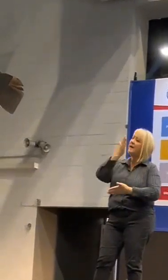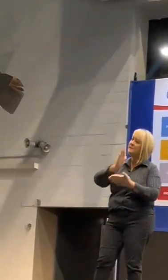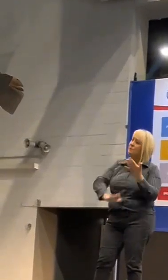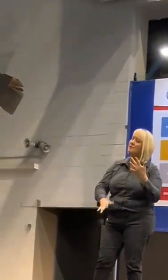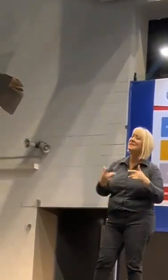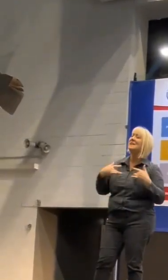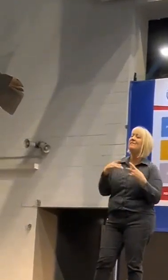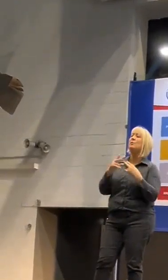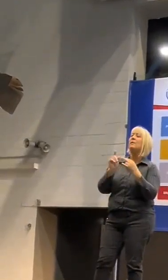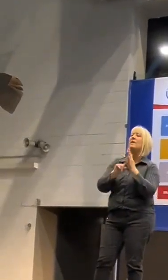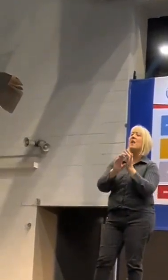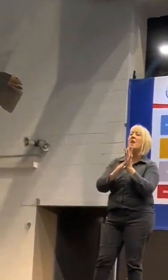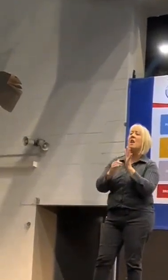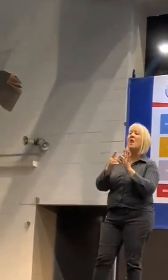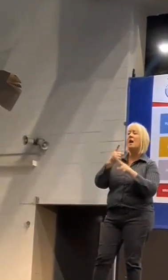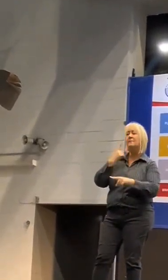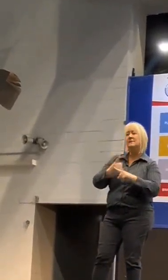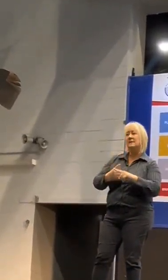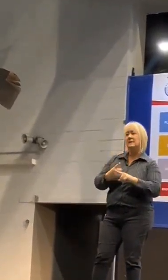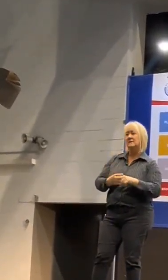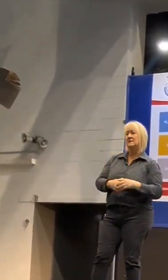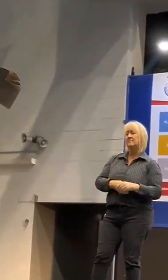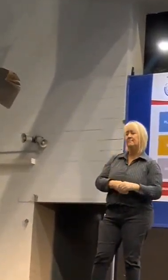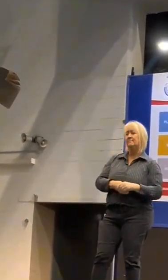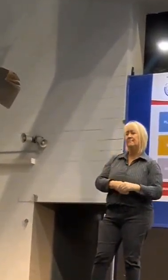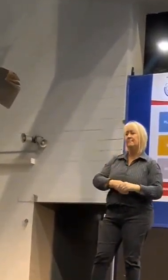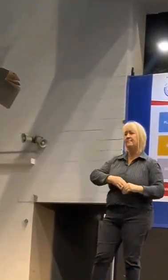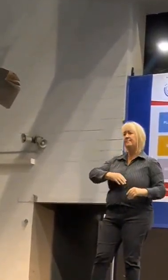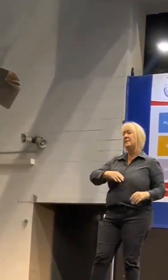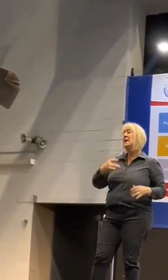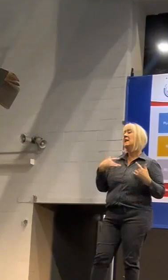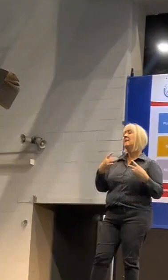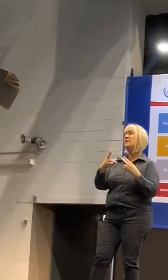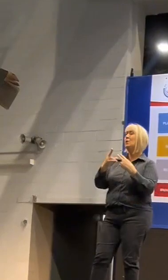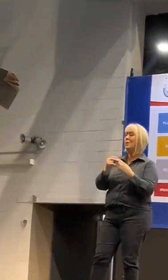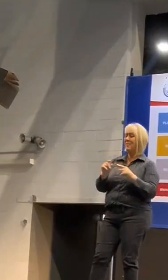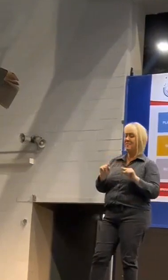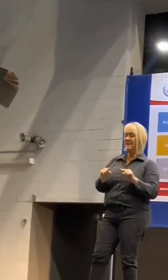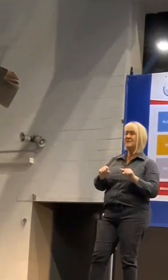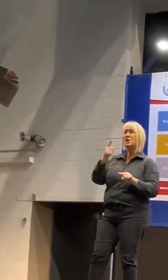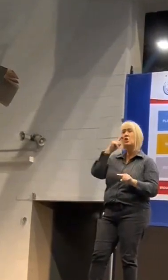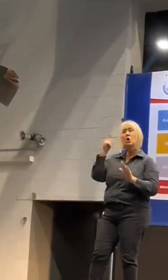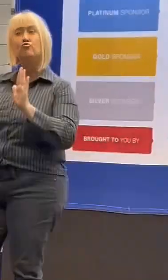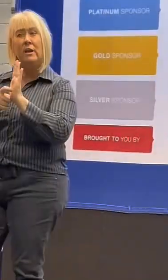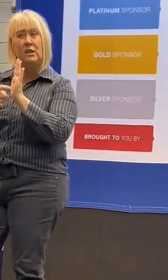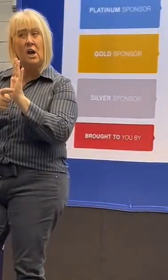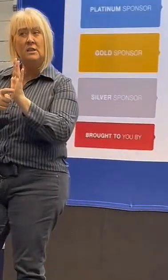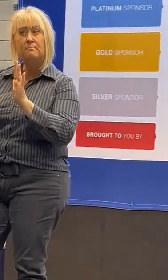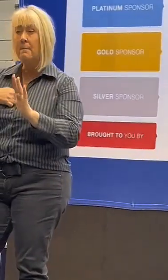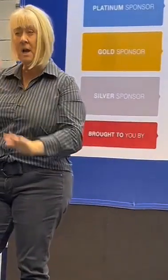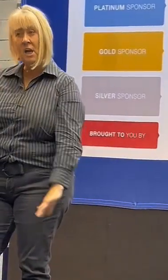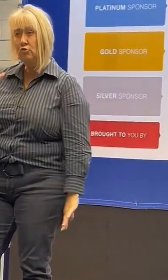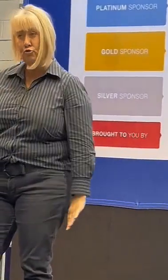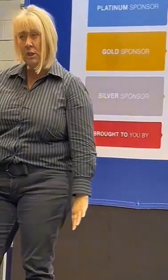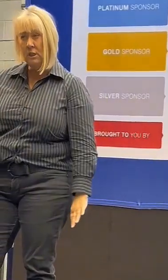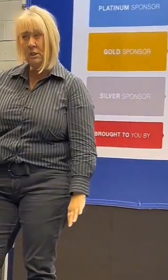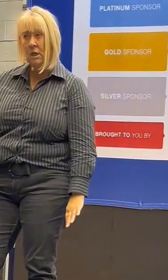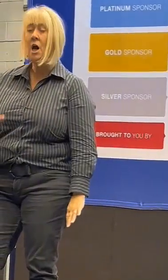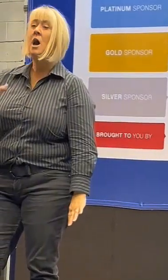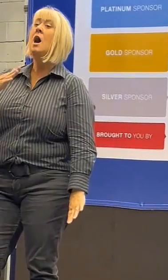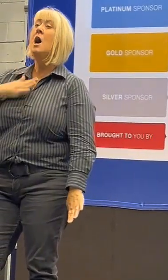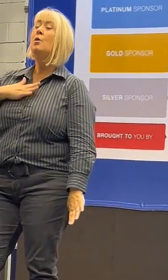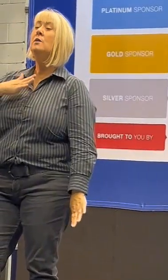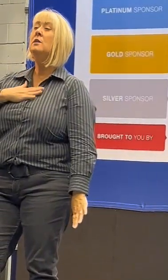with Lyme over the last seven years. Living with an illness that is not recognised by my country, I would love to, in the